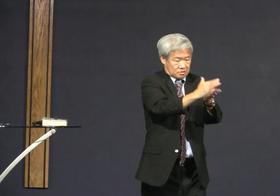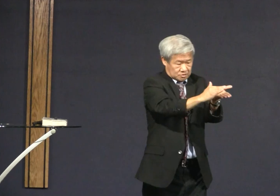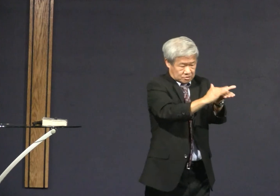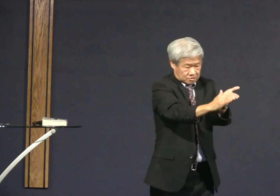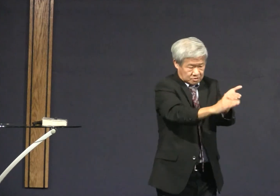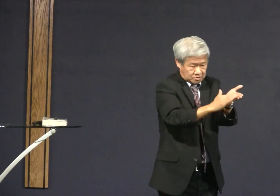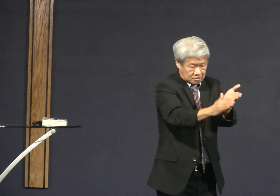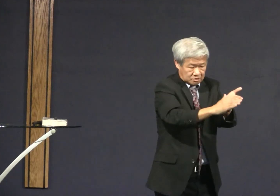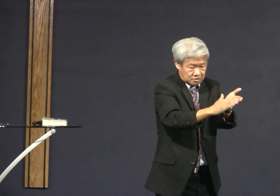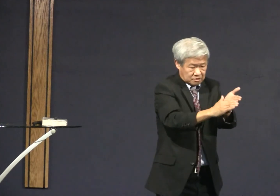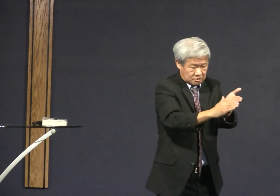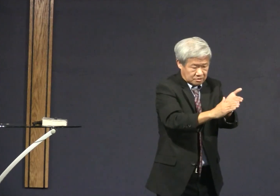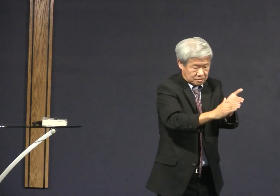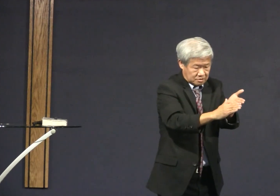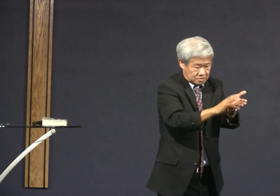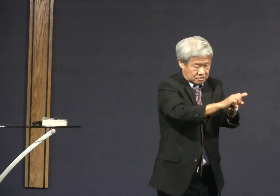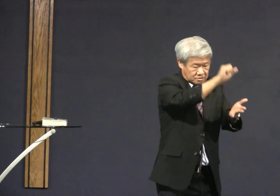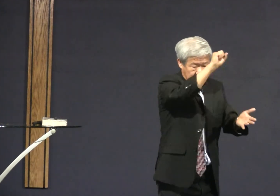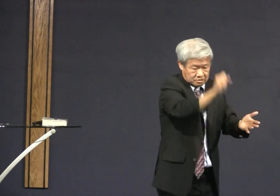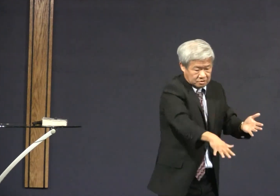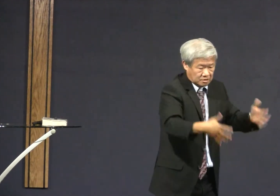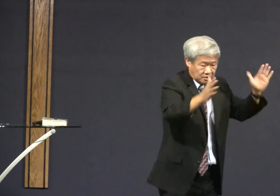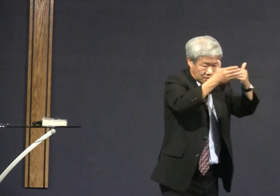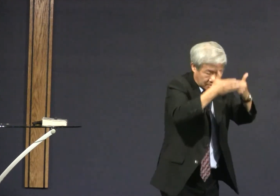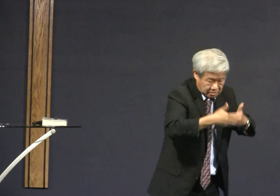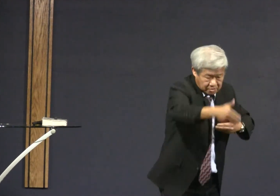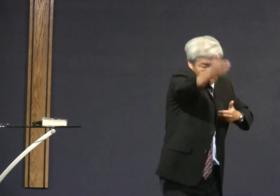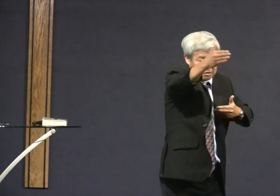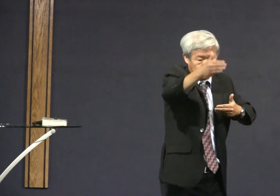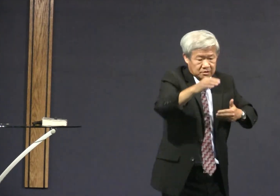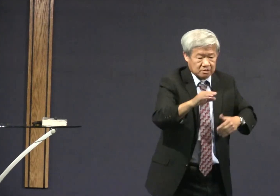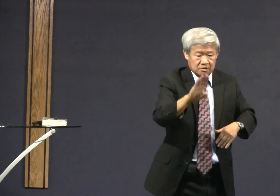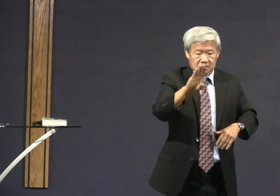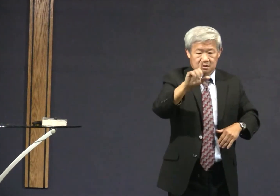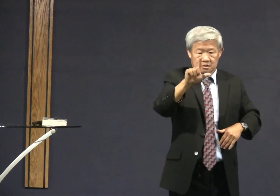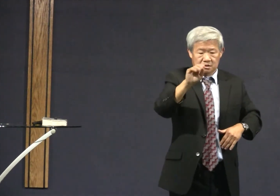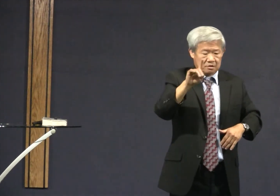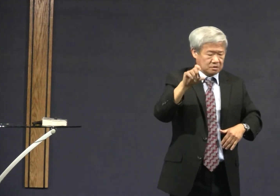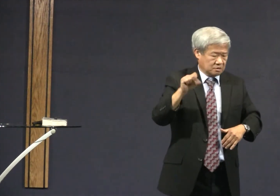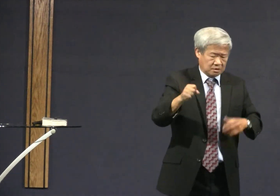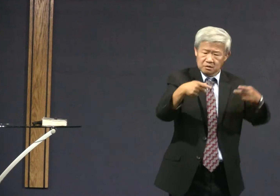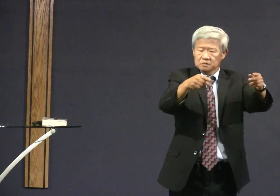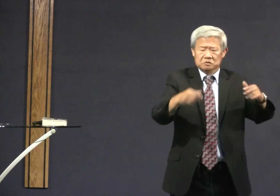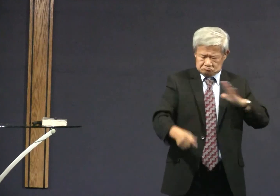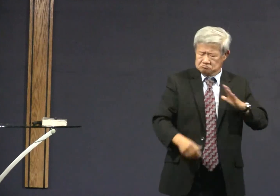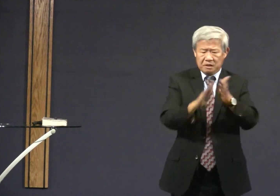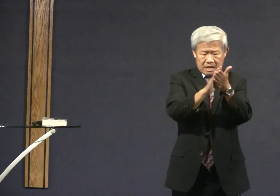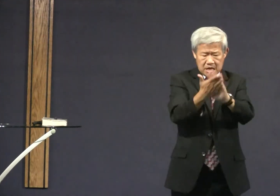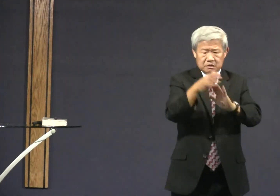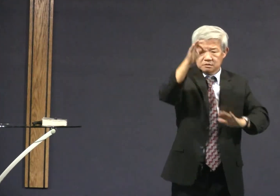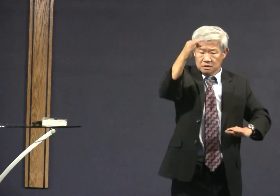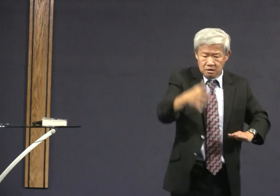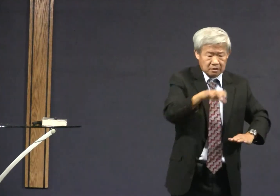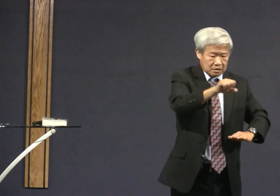be blameless anything you may have done in the past God has forgiven you